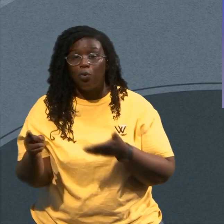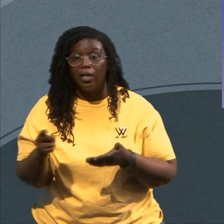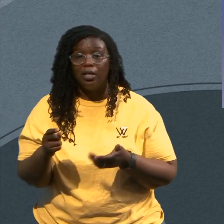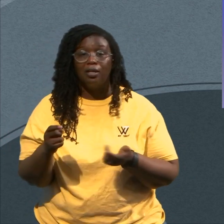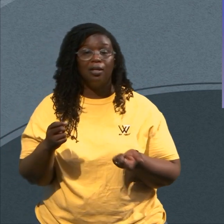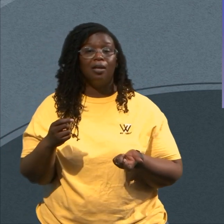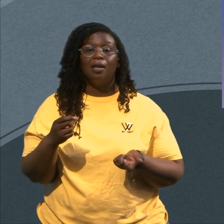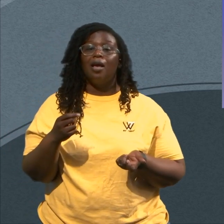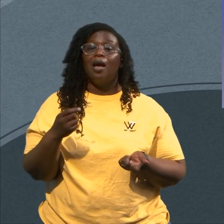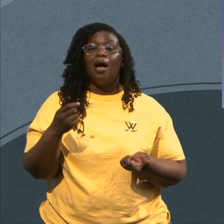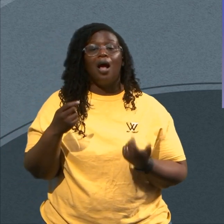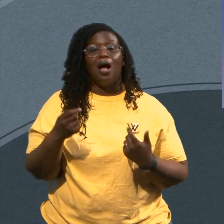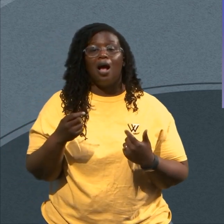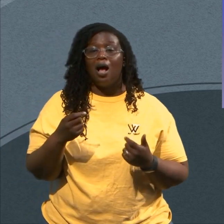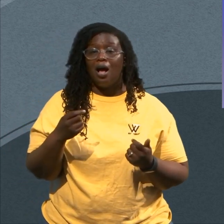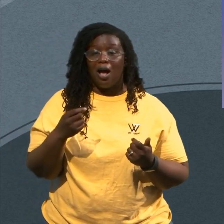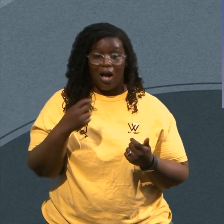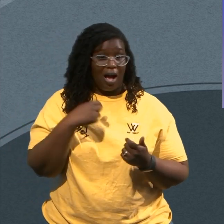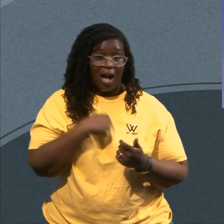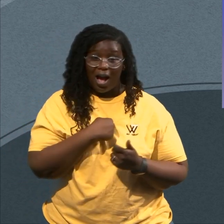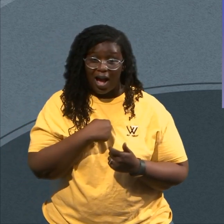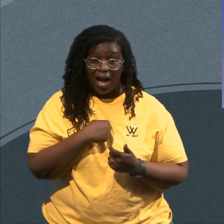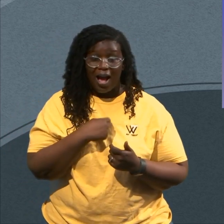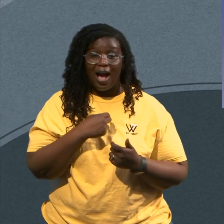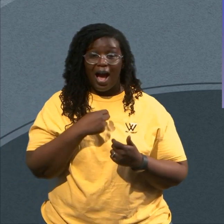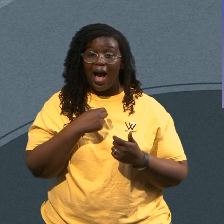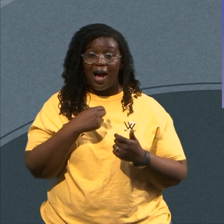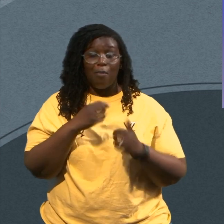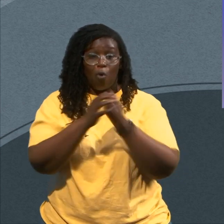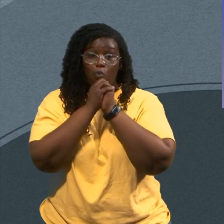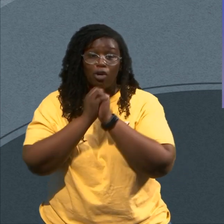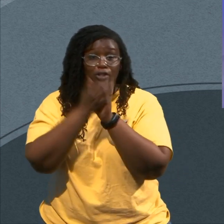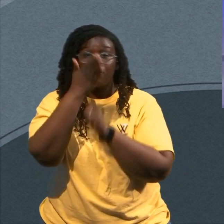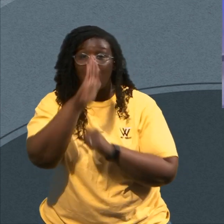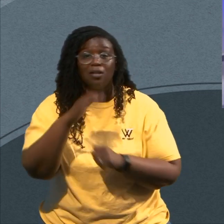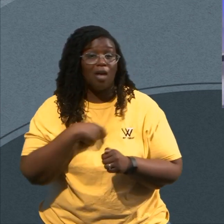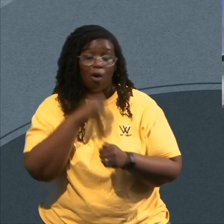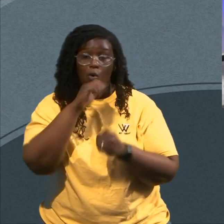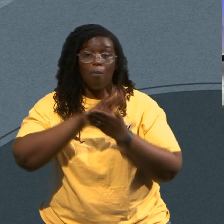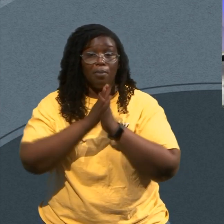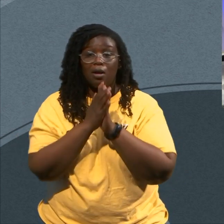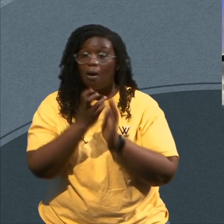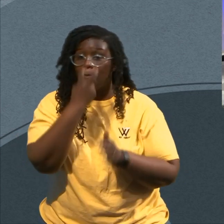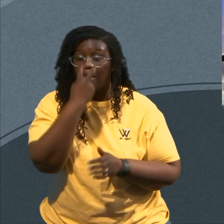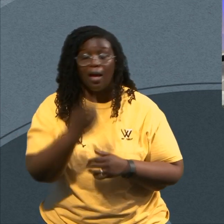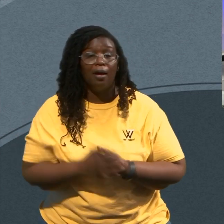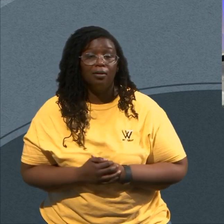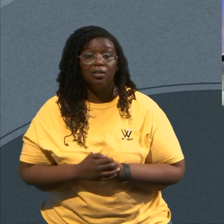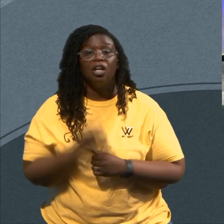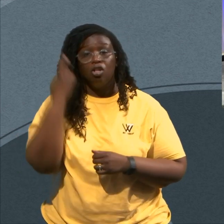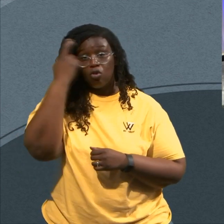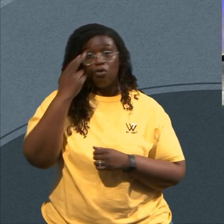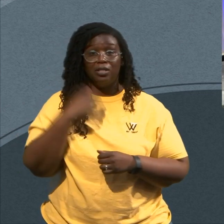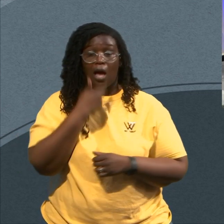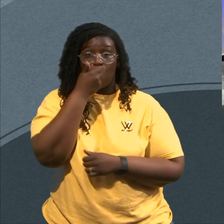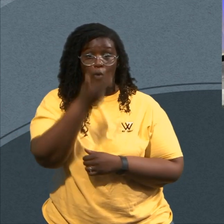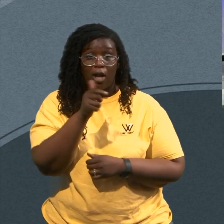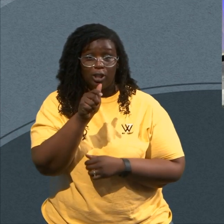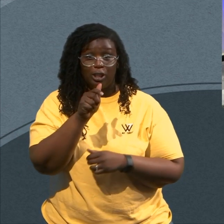To Keep Myself From Going Blind I Wish I Had Somebody That Could Testify The Reason I'm Looking At A TV Right Now Is Cause I Don't Want To